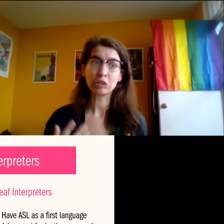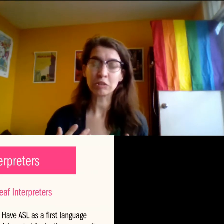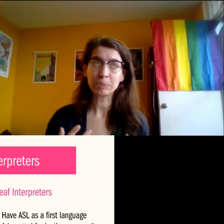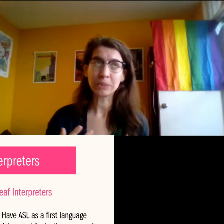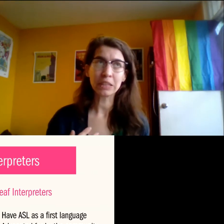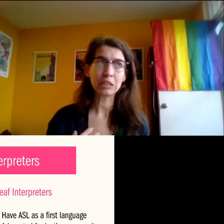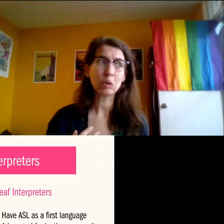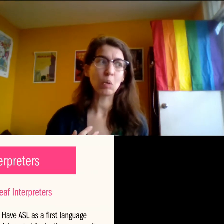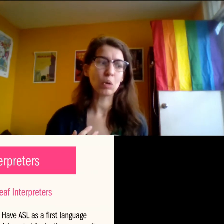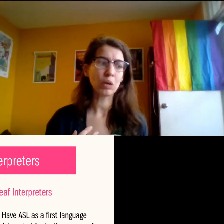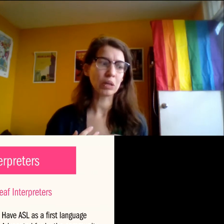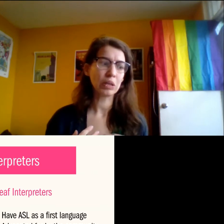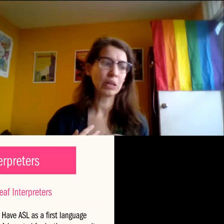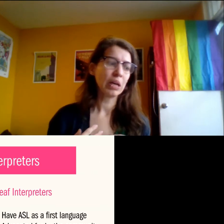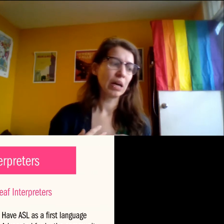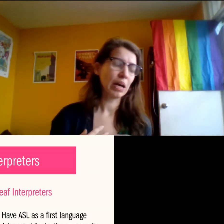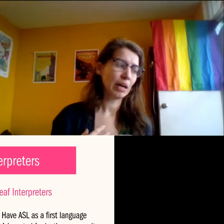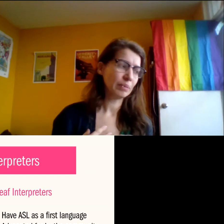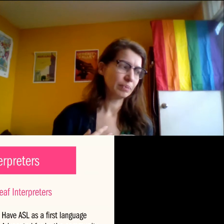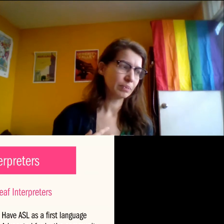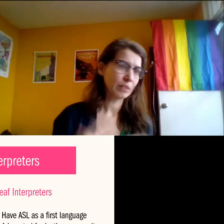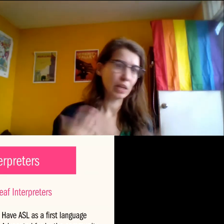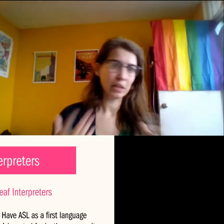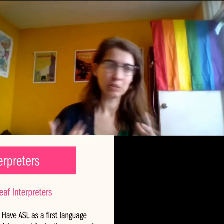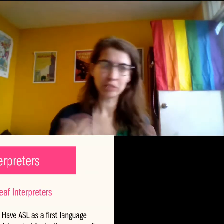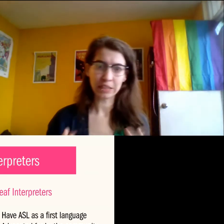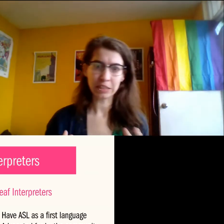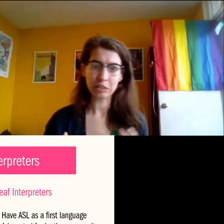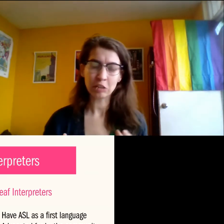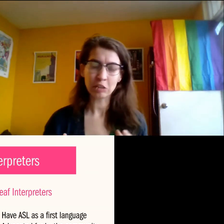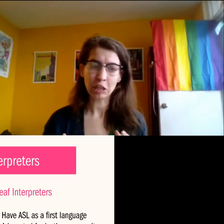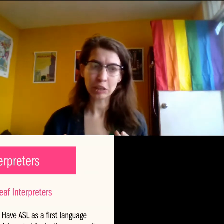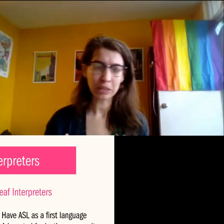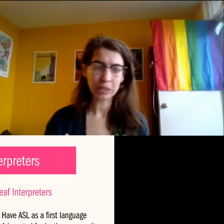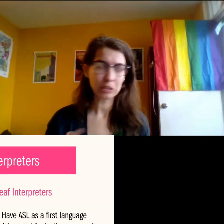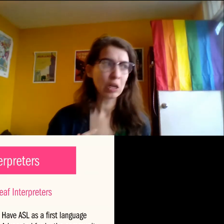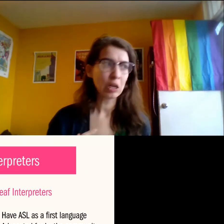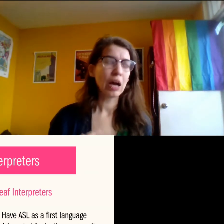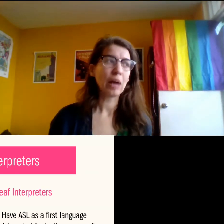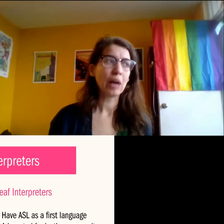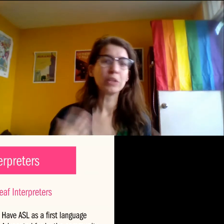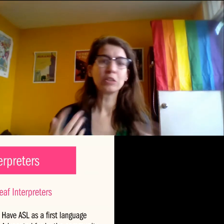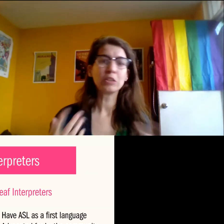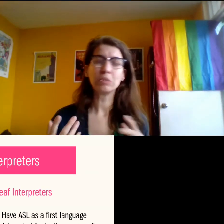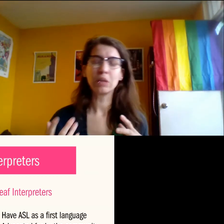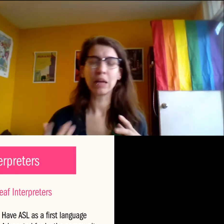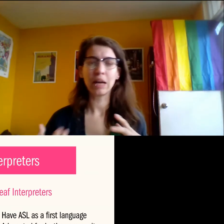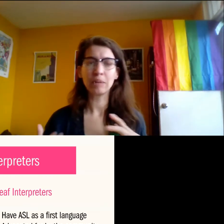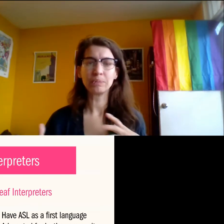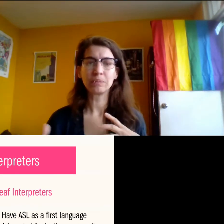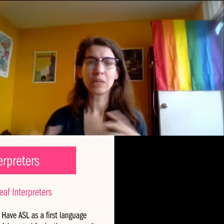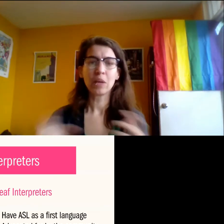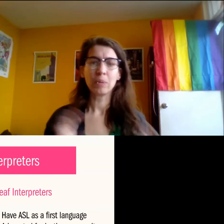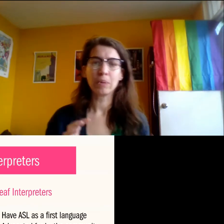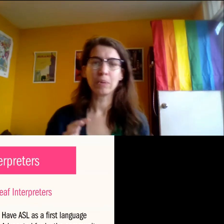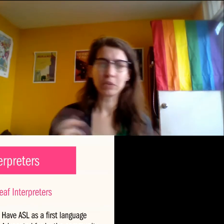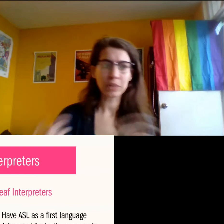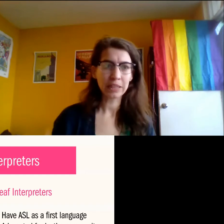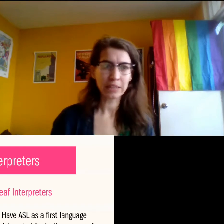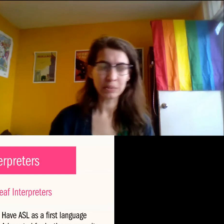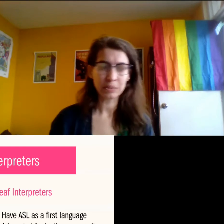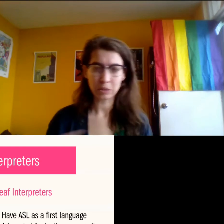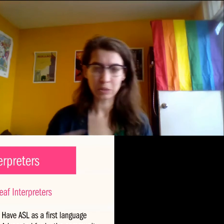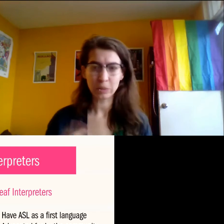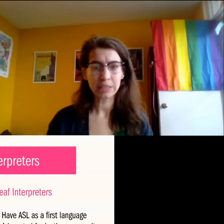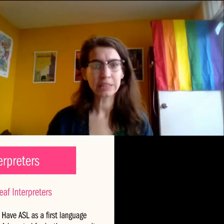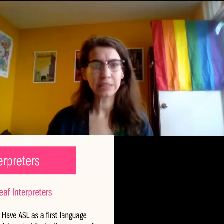might be scripted or, um, translating a document. Um, it's, um, but when you're